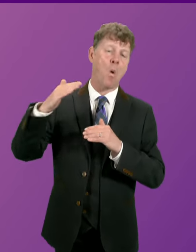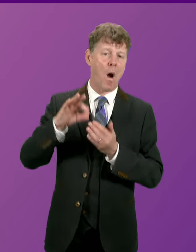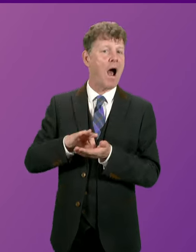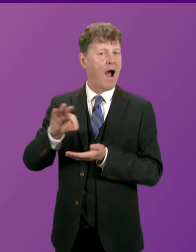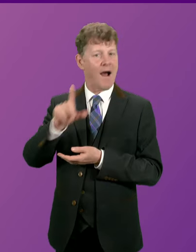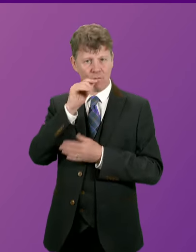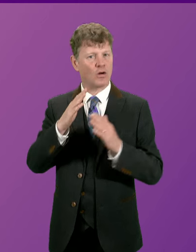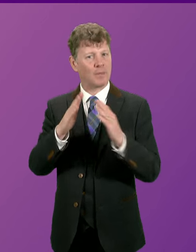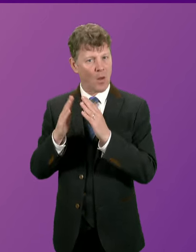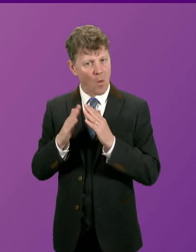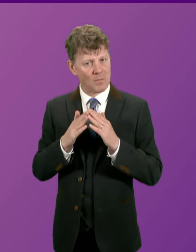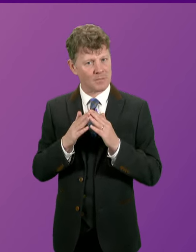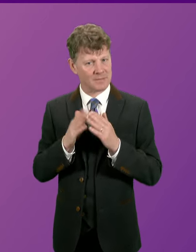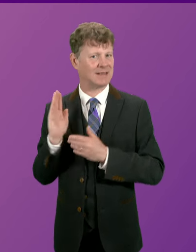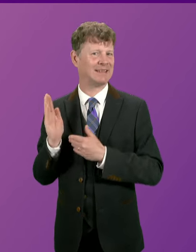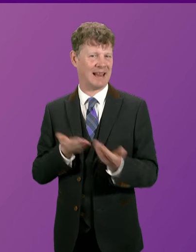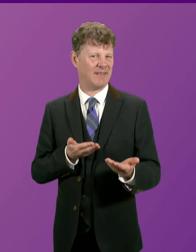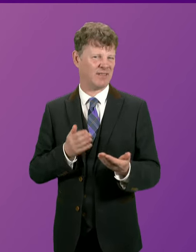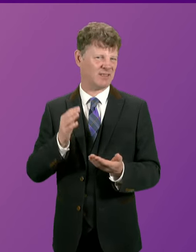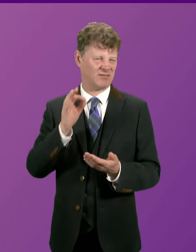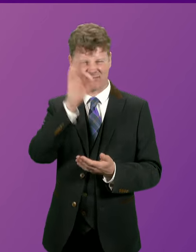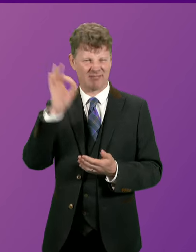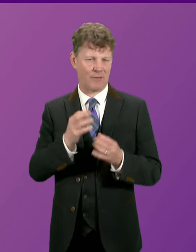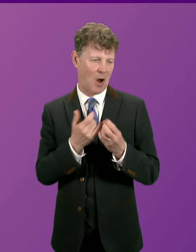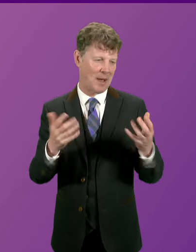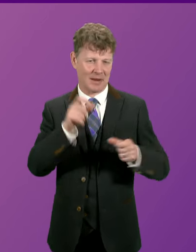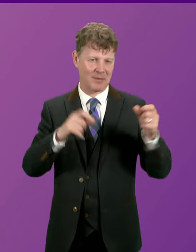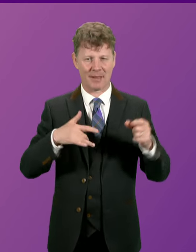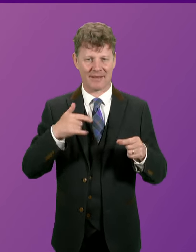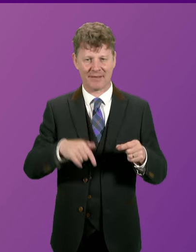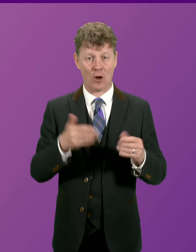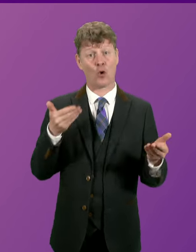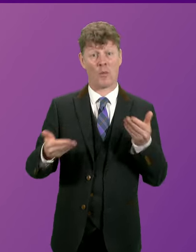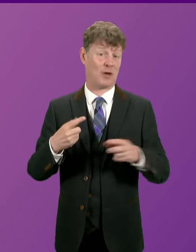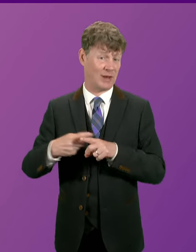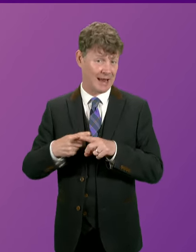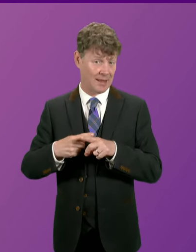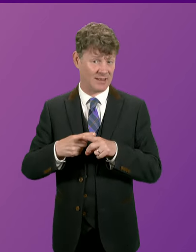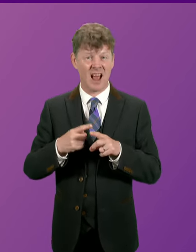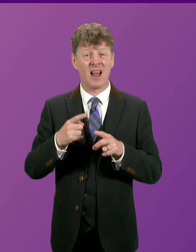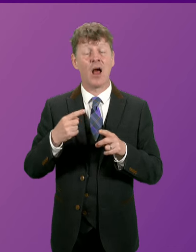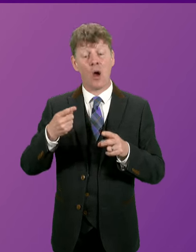per head of population than in England and 70% more than in Wales.